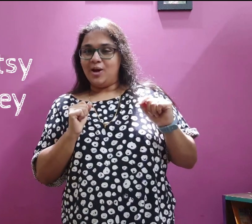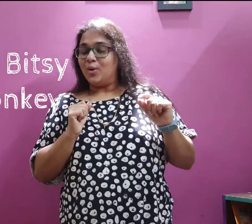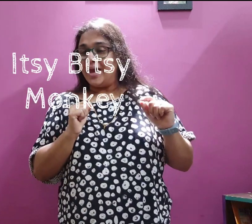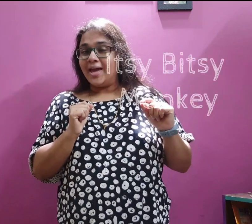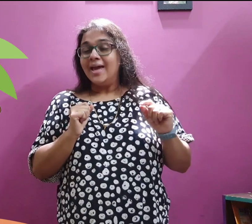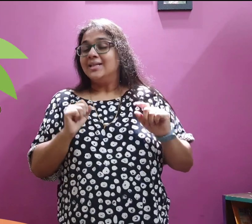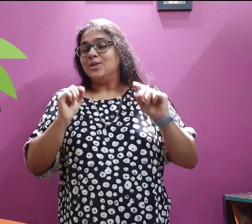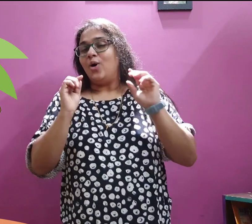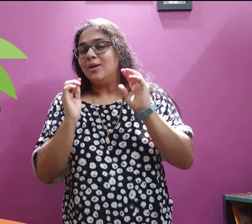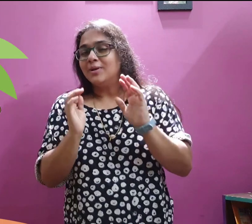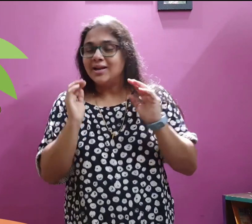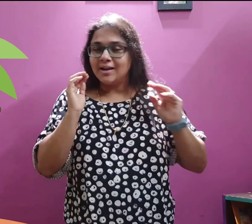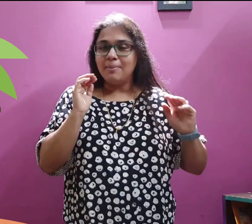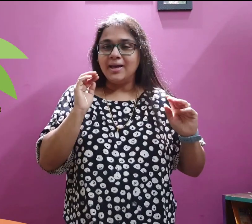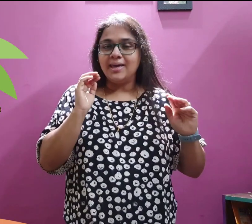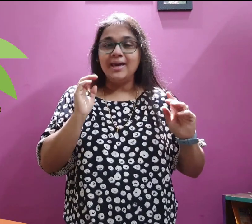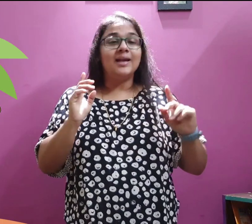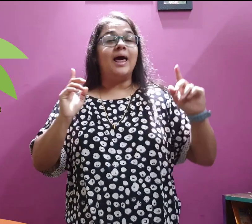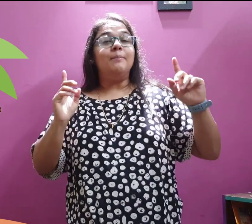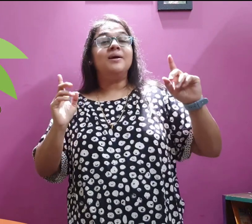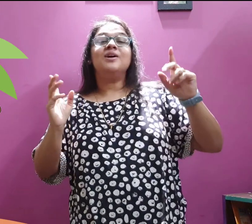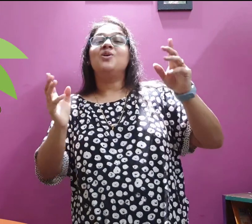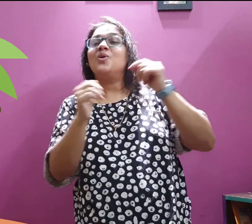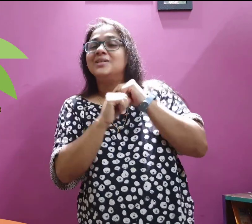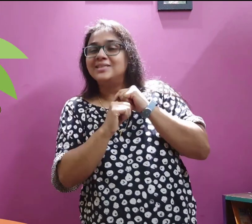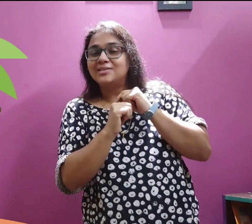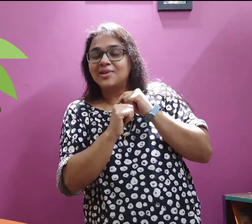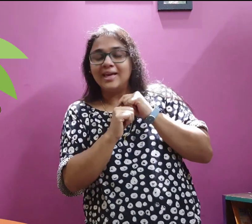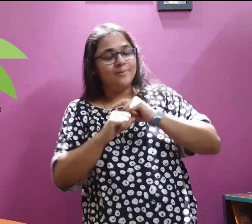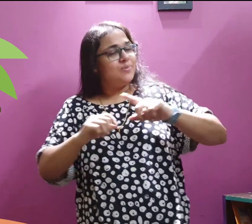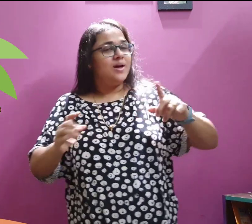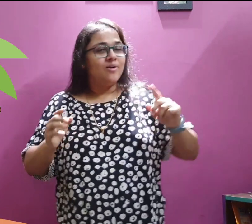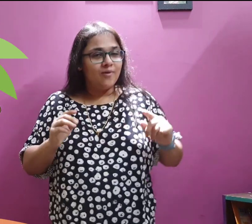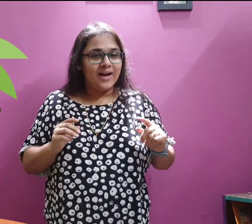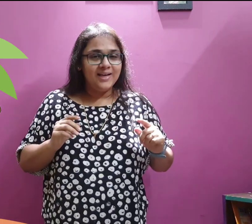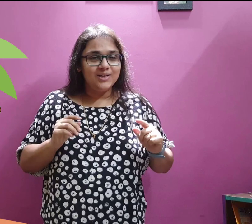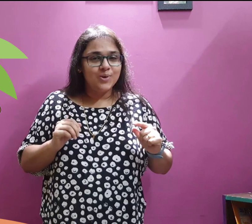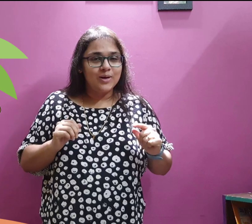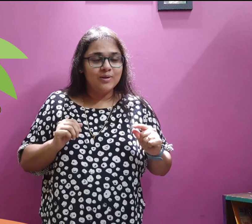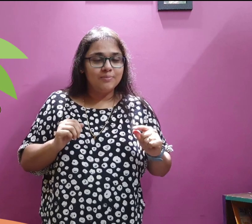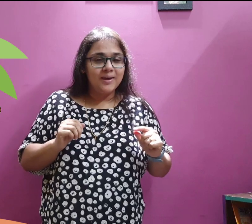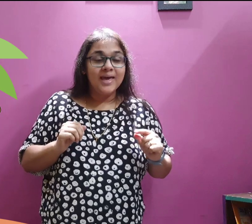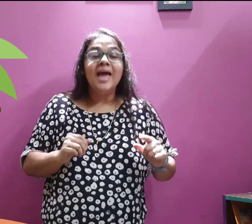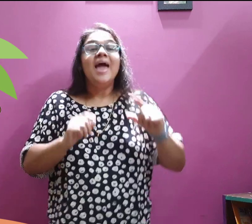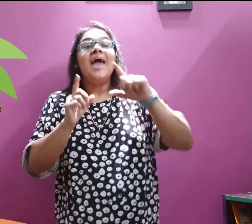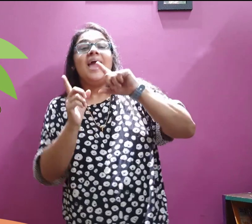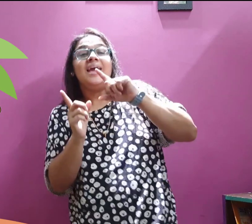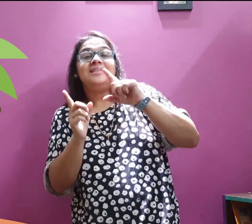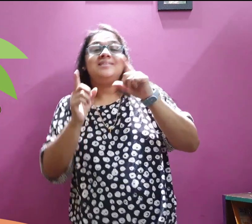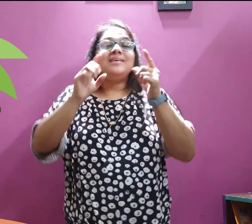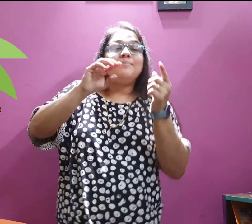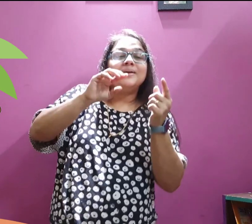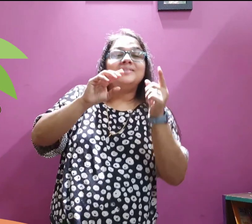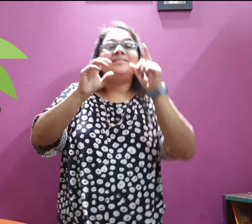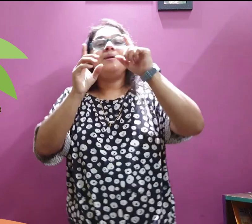Okay? It's all about a little monkey climbing a coconut tree. Ready? Do it with me. Itsy Bitsy